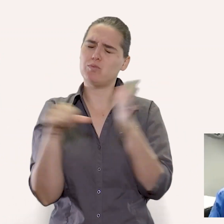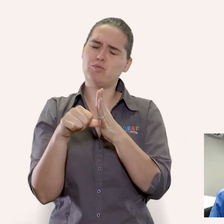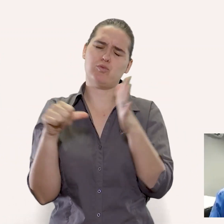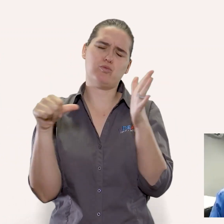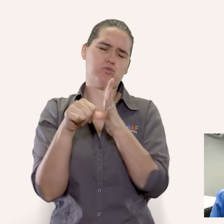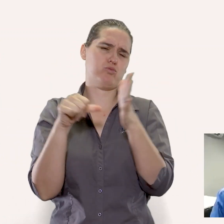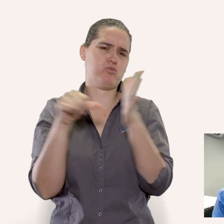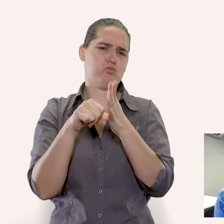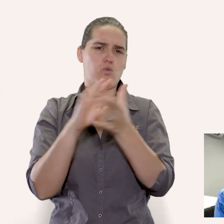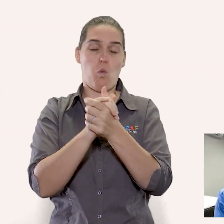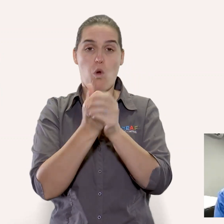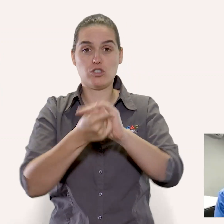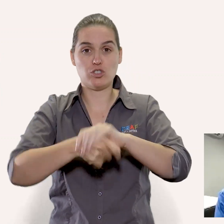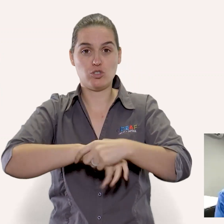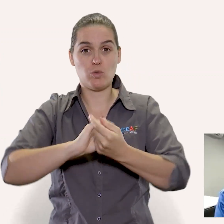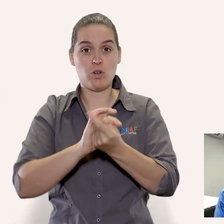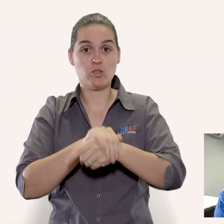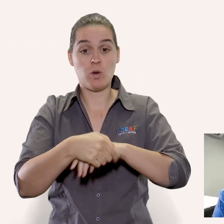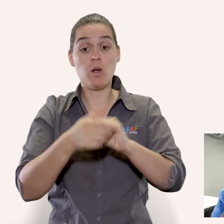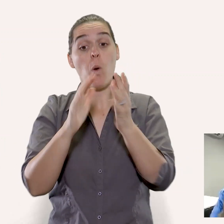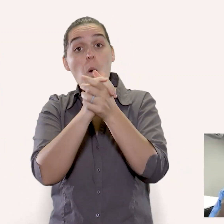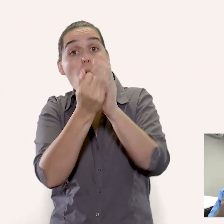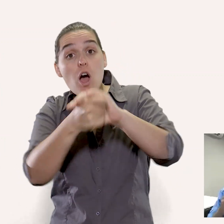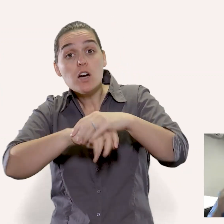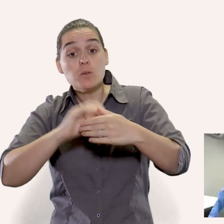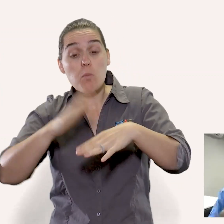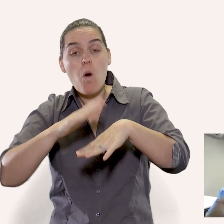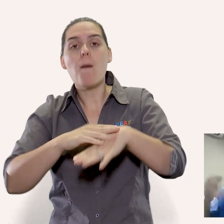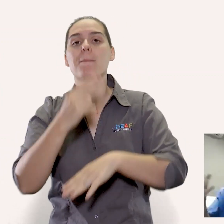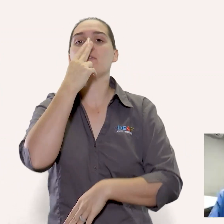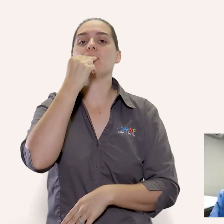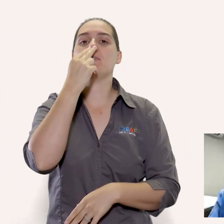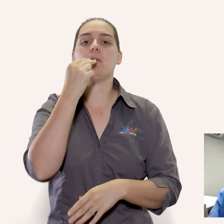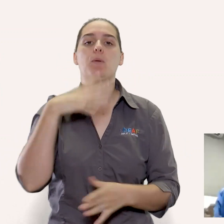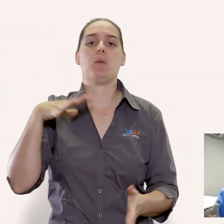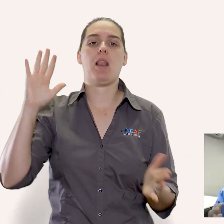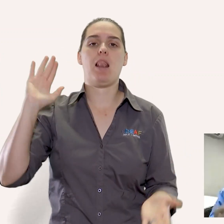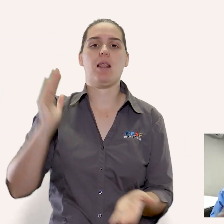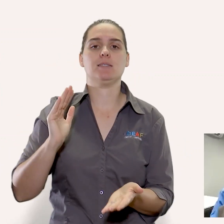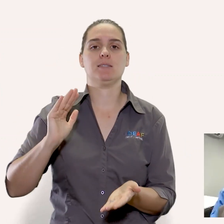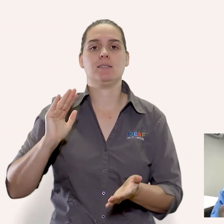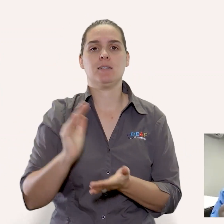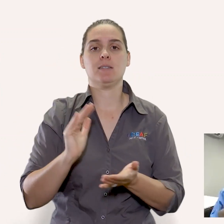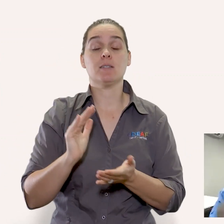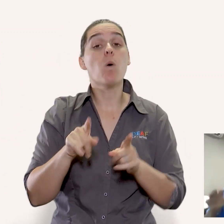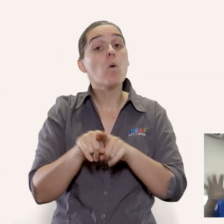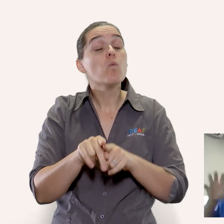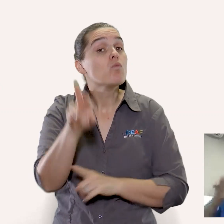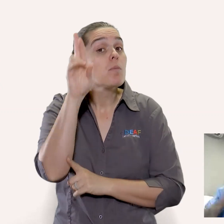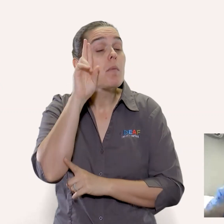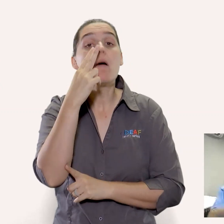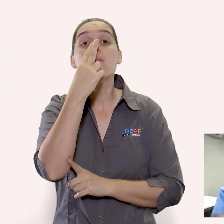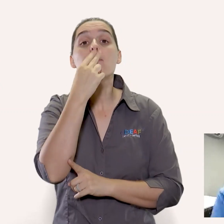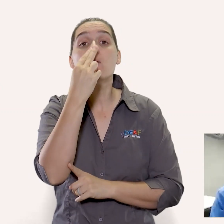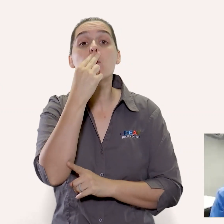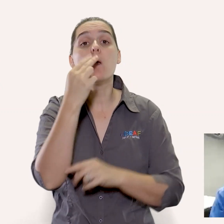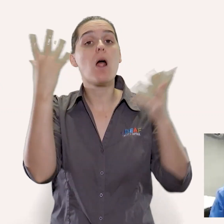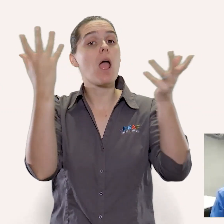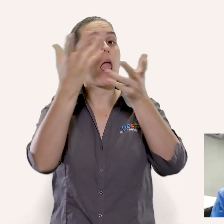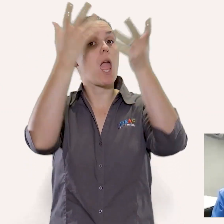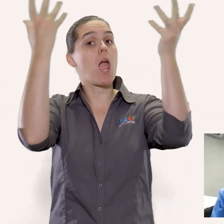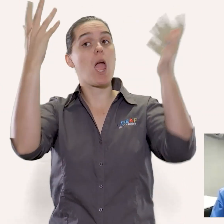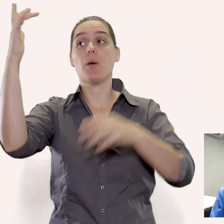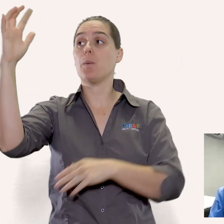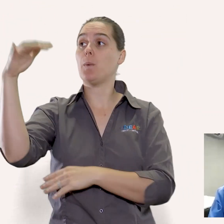people who wash their hands on a regular basis get less flu which remember now flu doesn't waft through the air